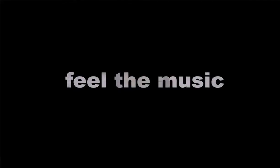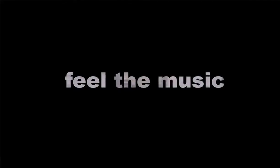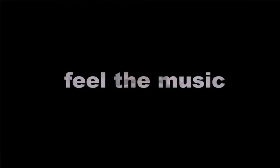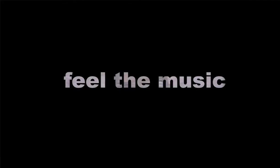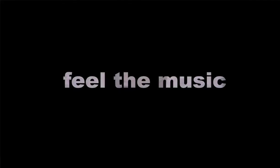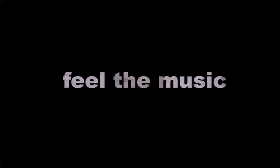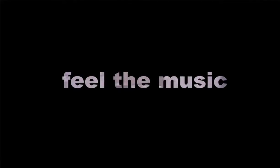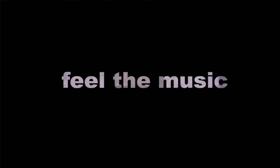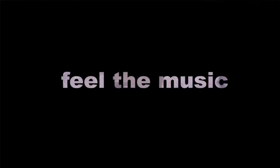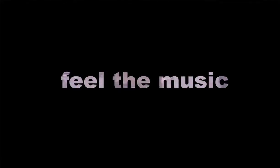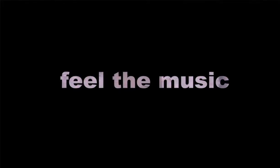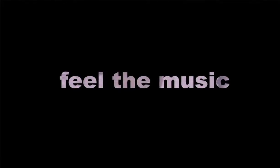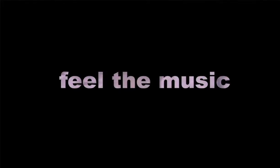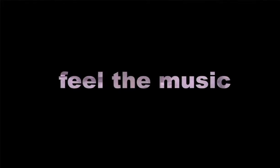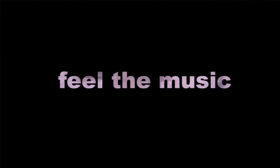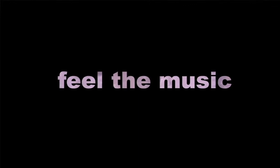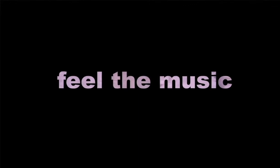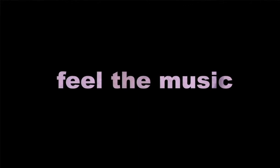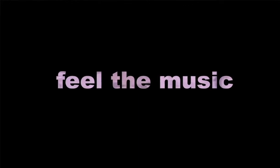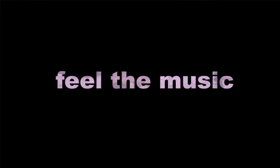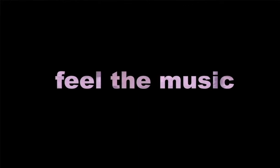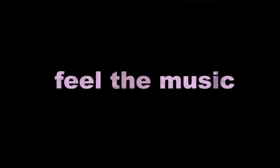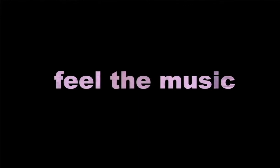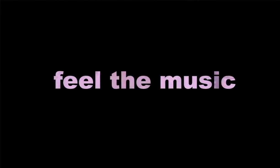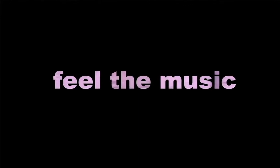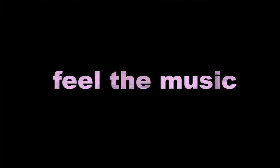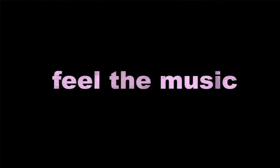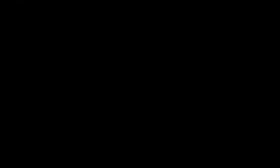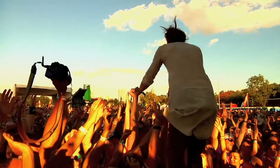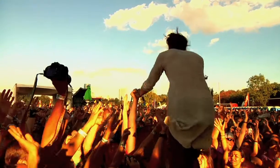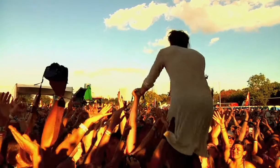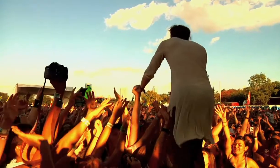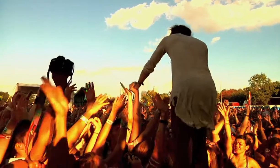Music causes me to feel something that I may not feel otherwise.